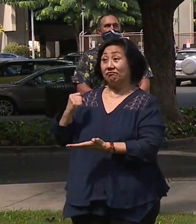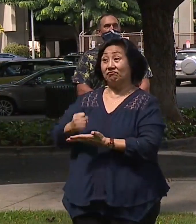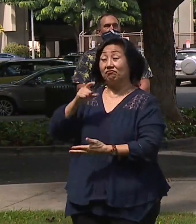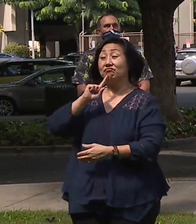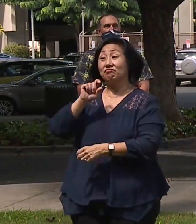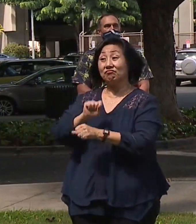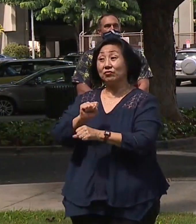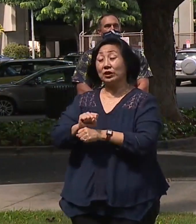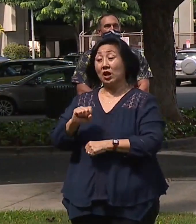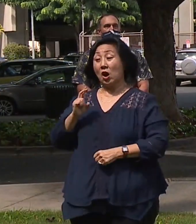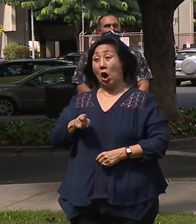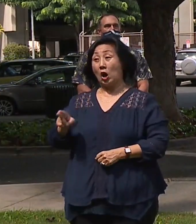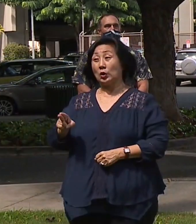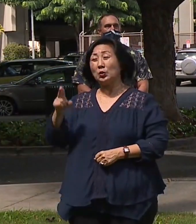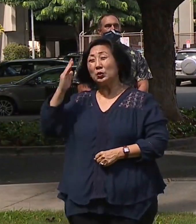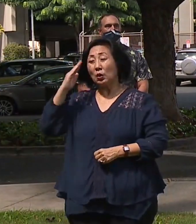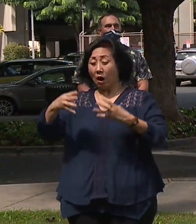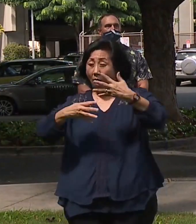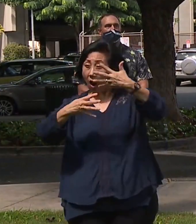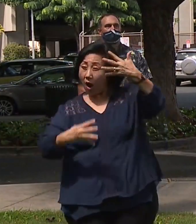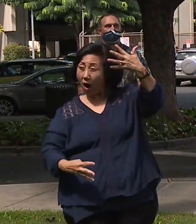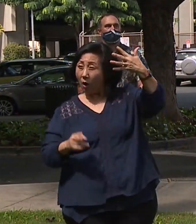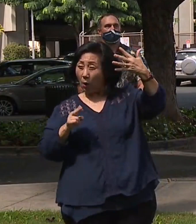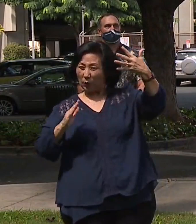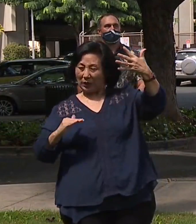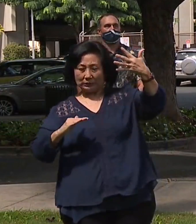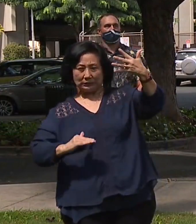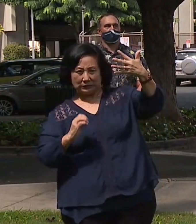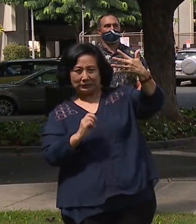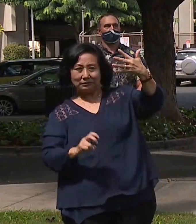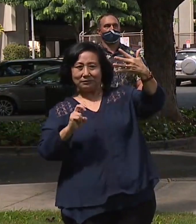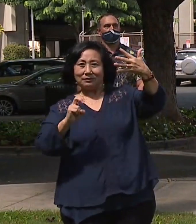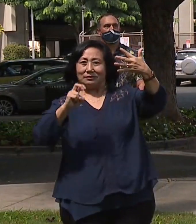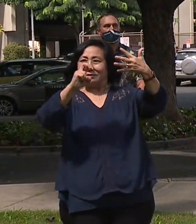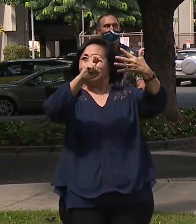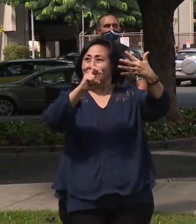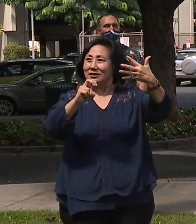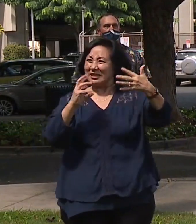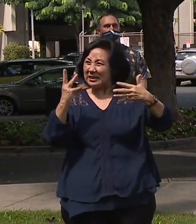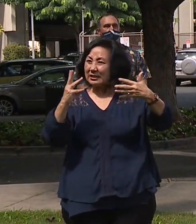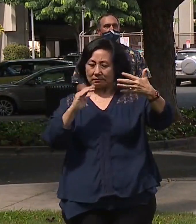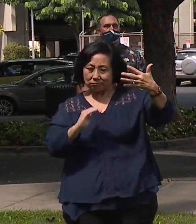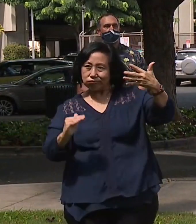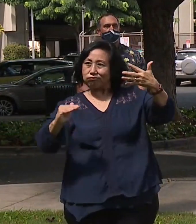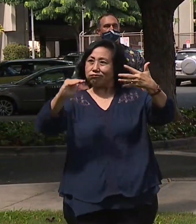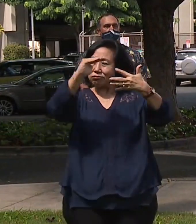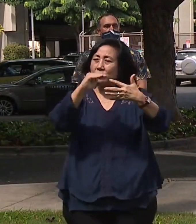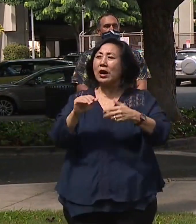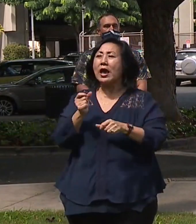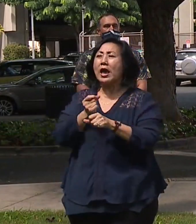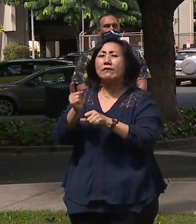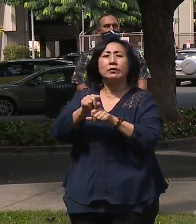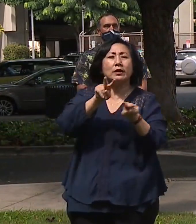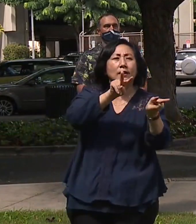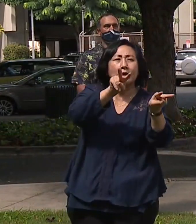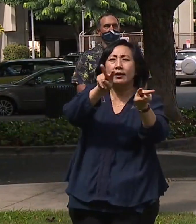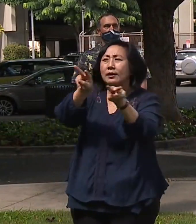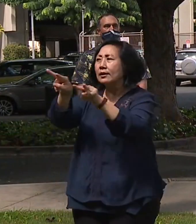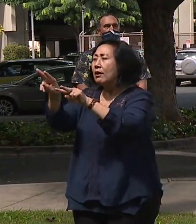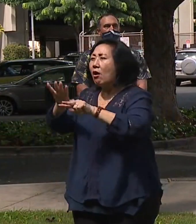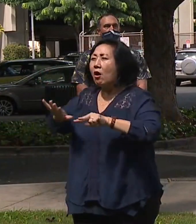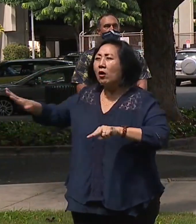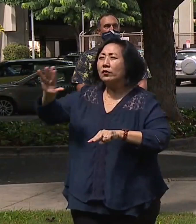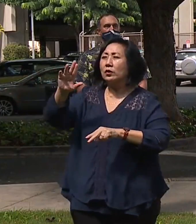Honolulu has jumped six places in the rankings. So they look at the 100 major cities every year. Who's doing the best around energy